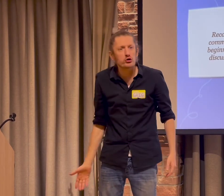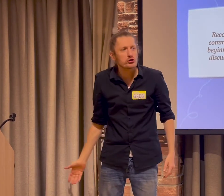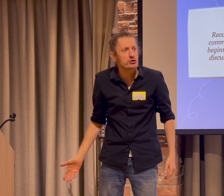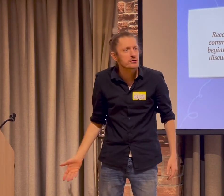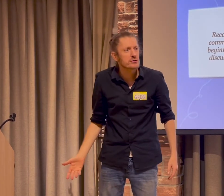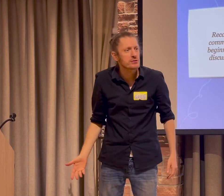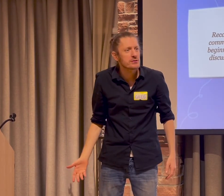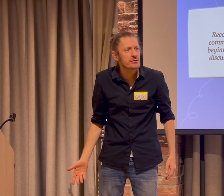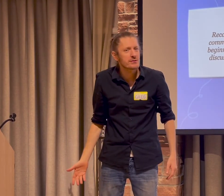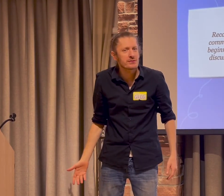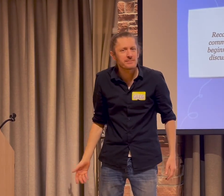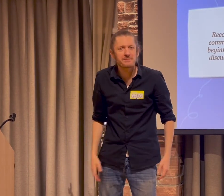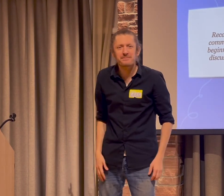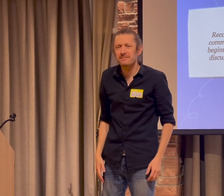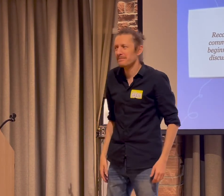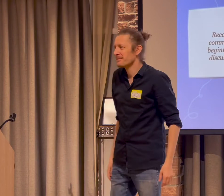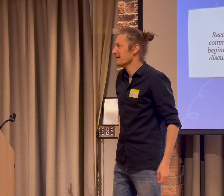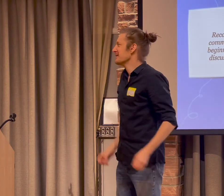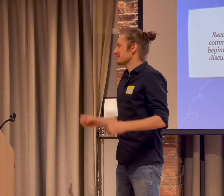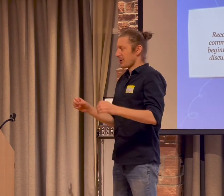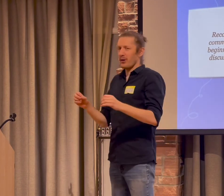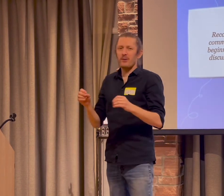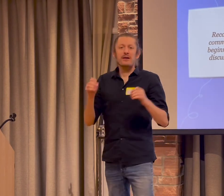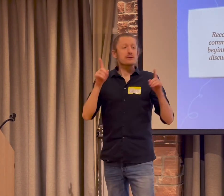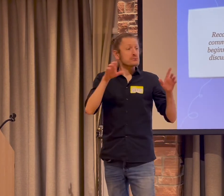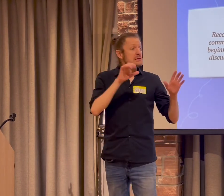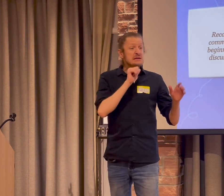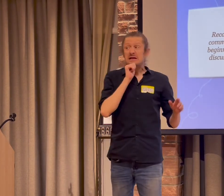side of the room. You know, he's getting a glass of water. He's done.